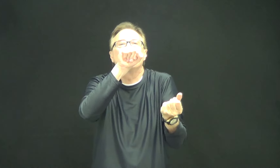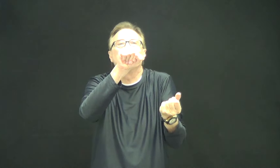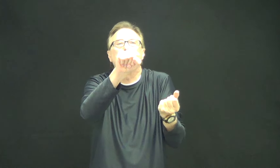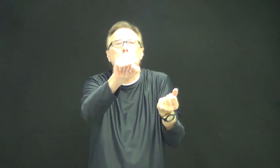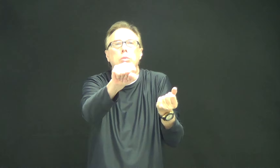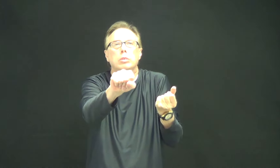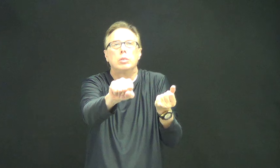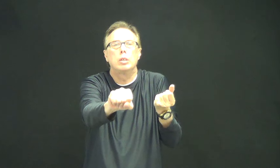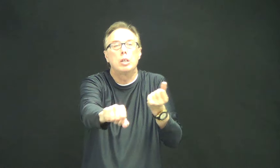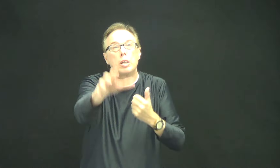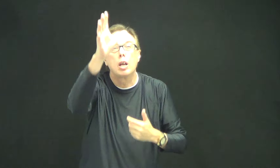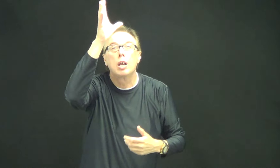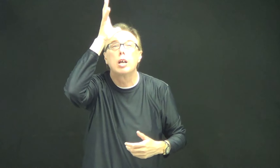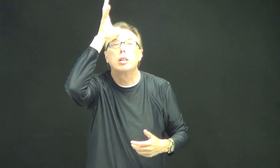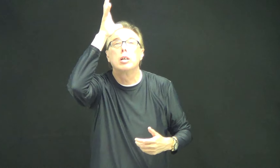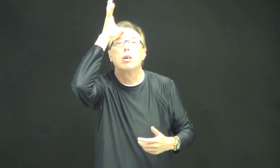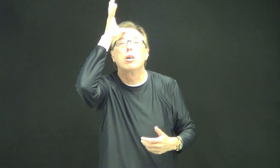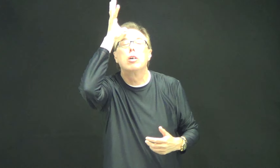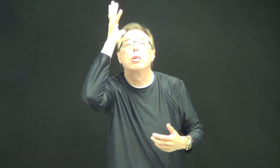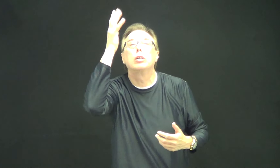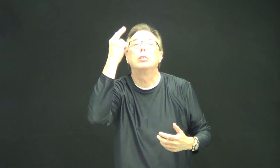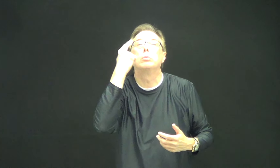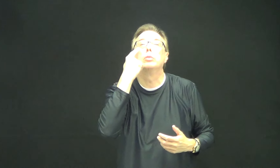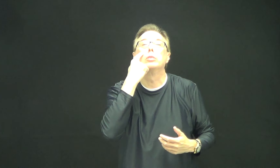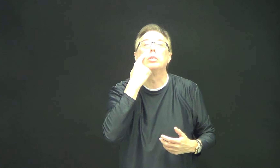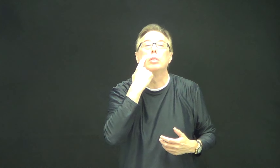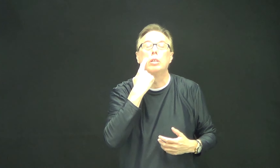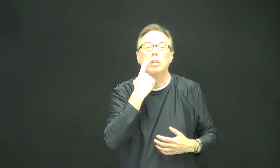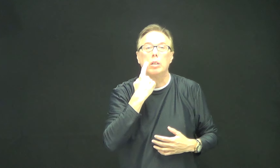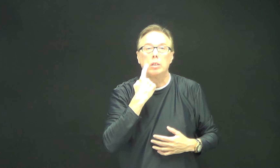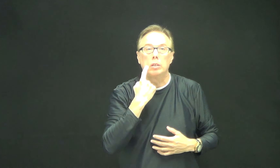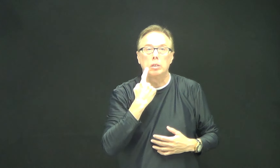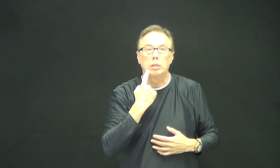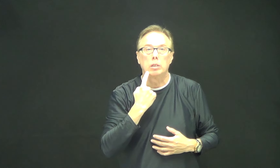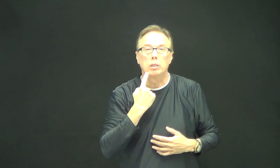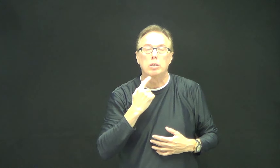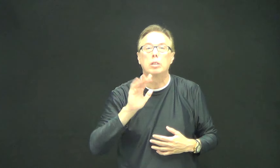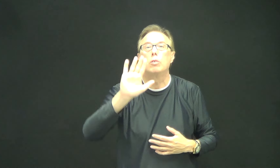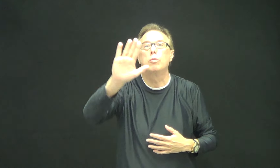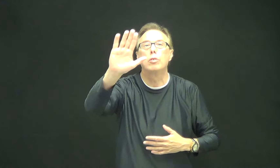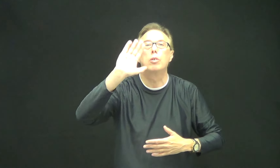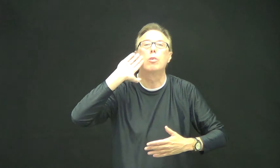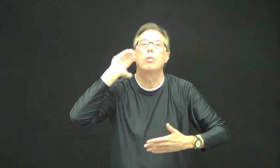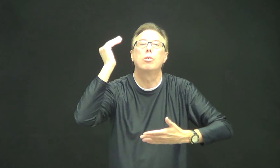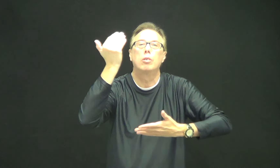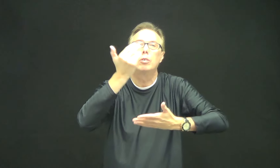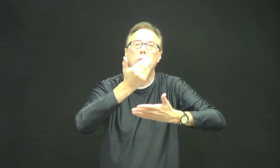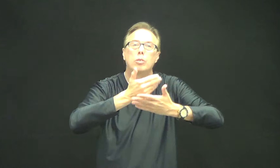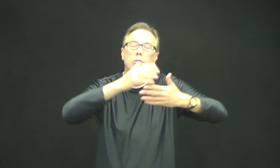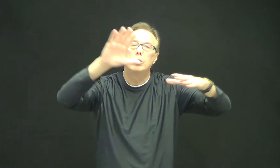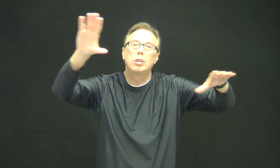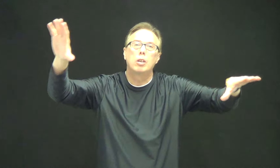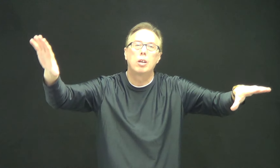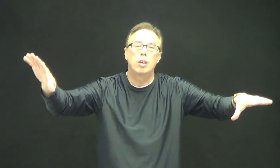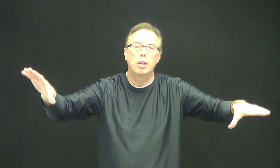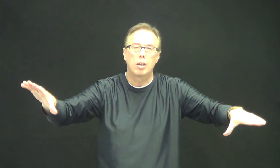and daddy's old and misty-eyed to give their daughters hands.